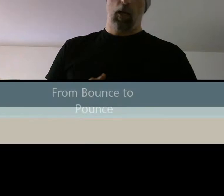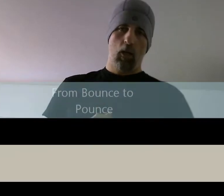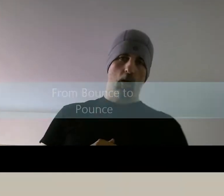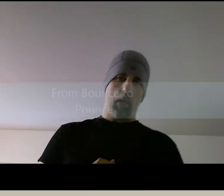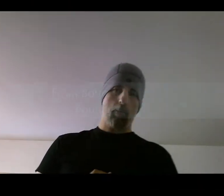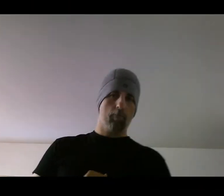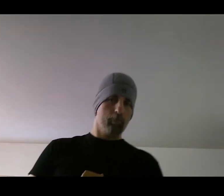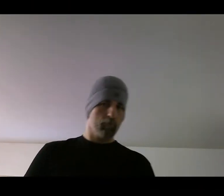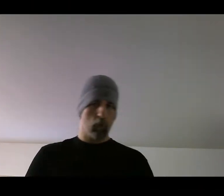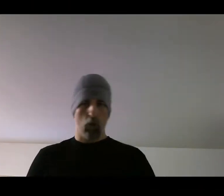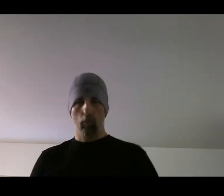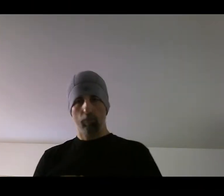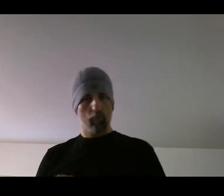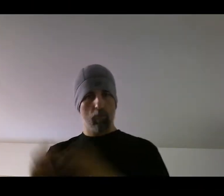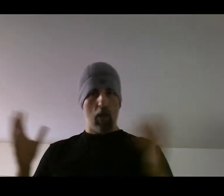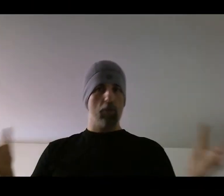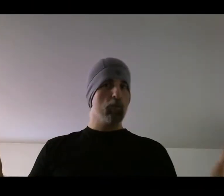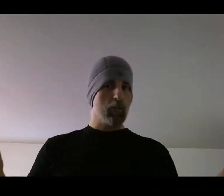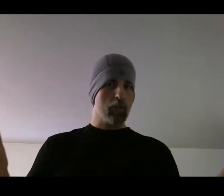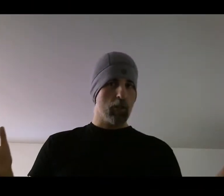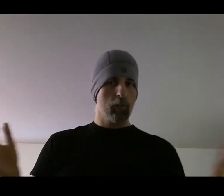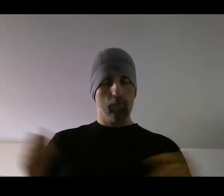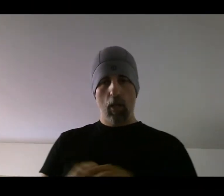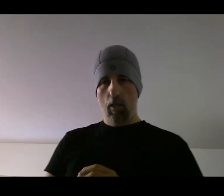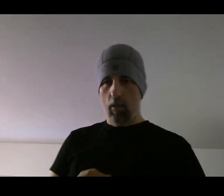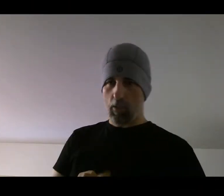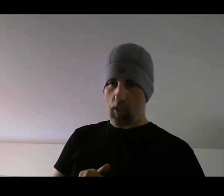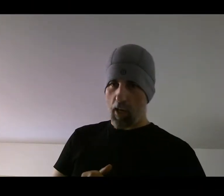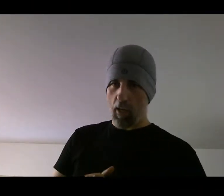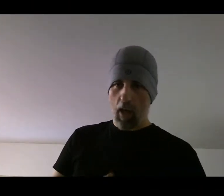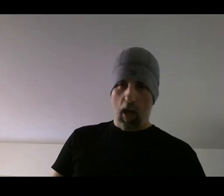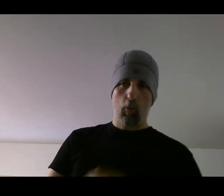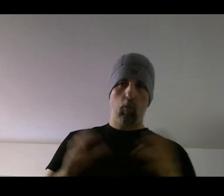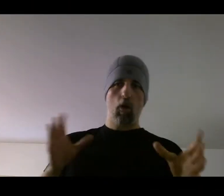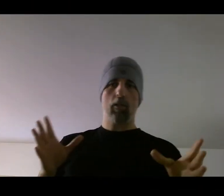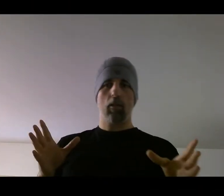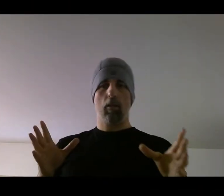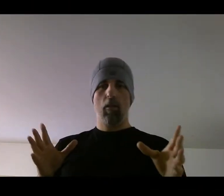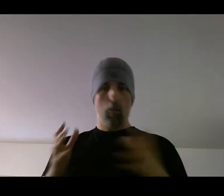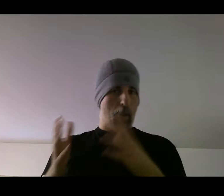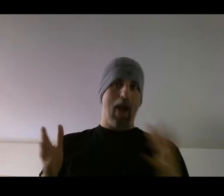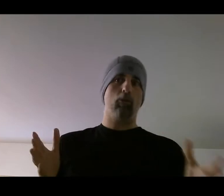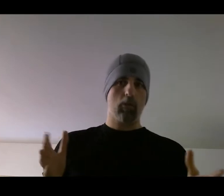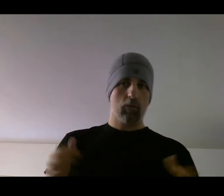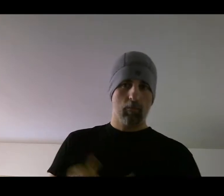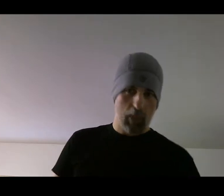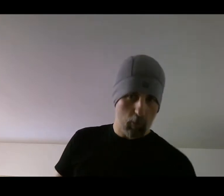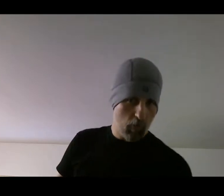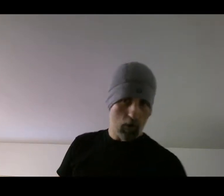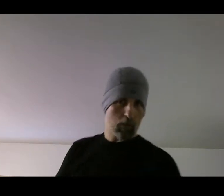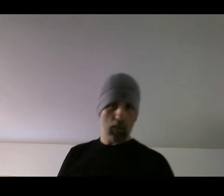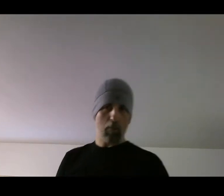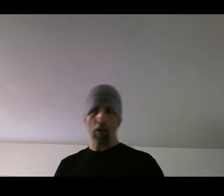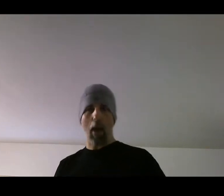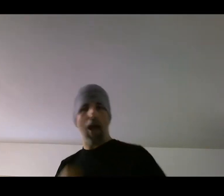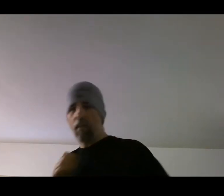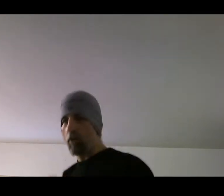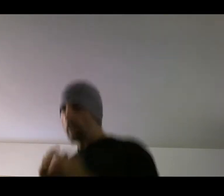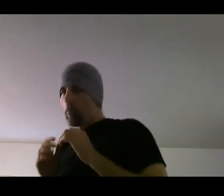Okay, so another new feature. Let's say I would want the bounce. Now we've all seen Manny Pacquiao get up on